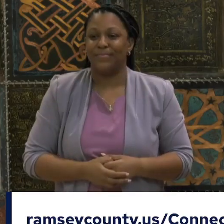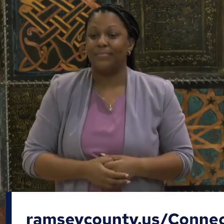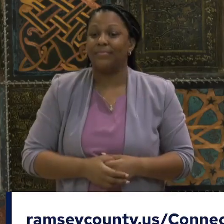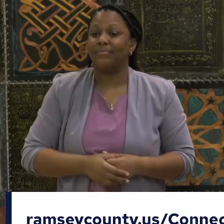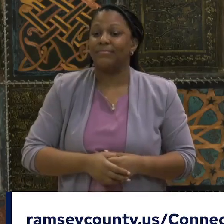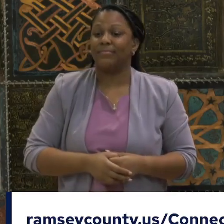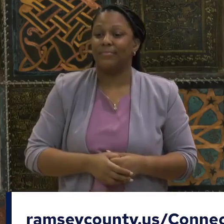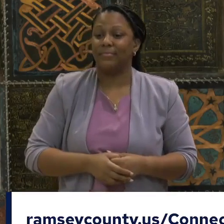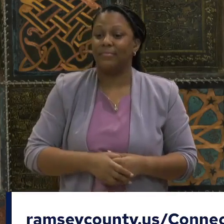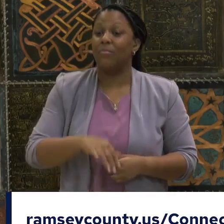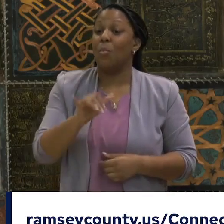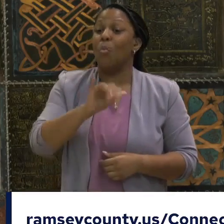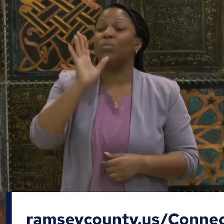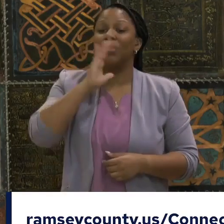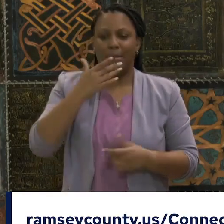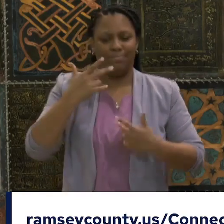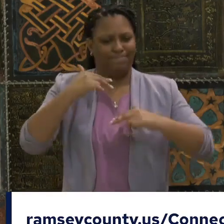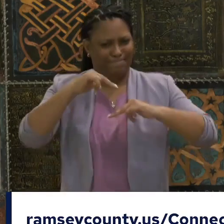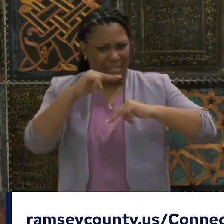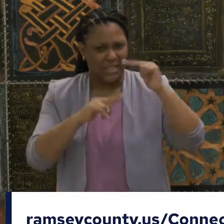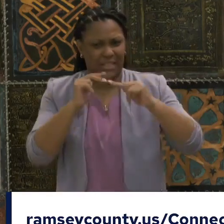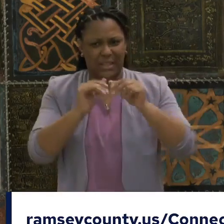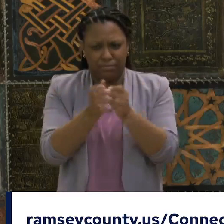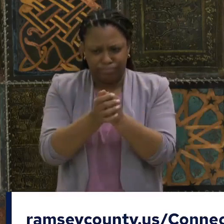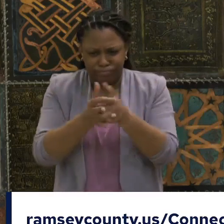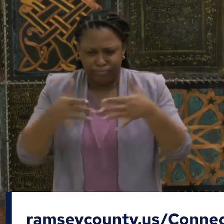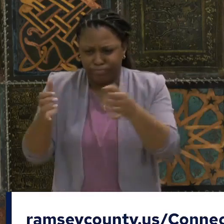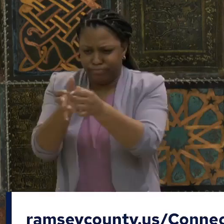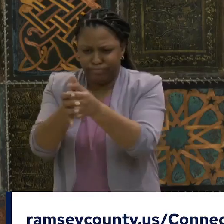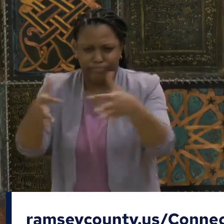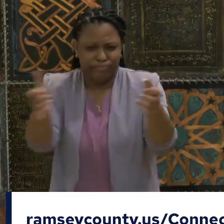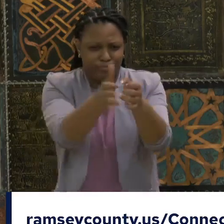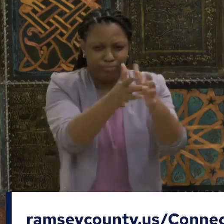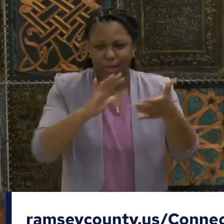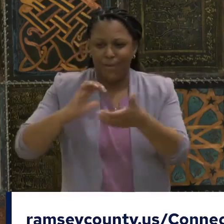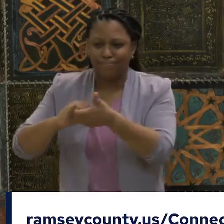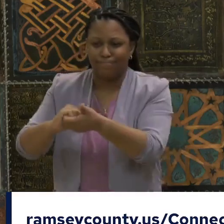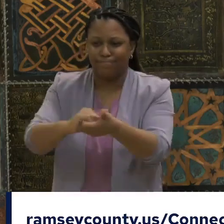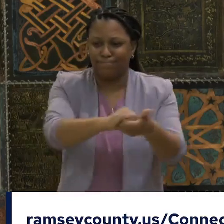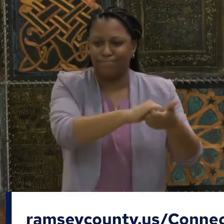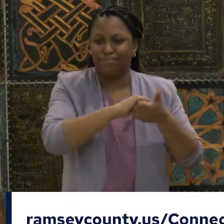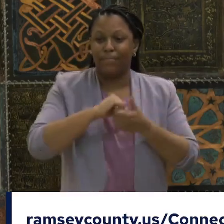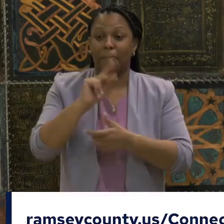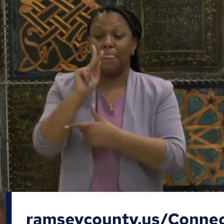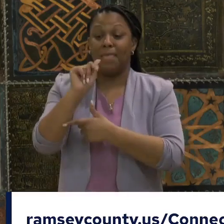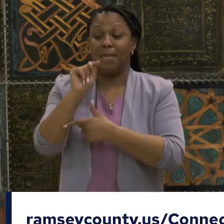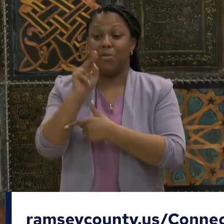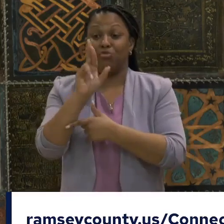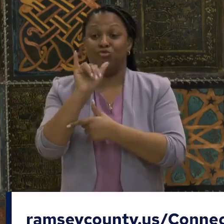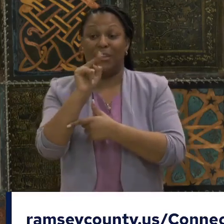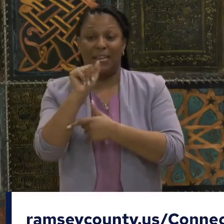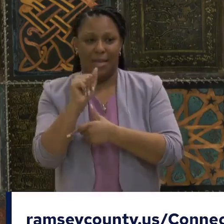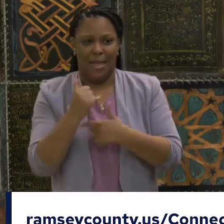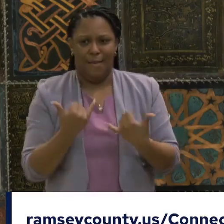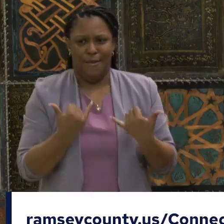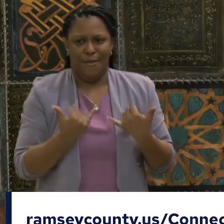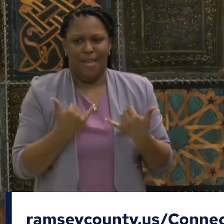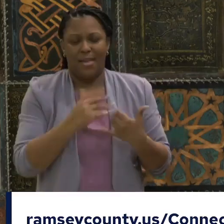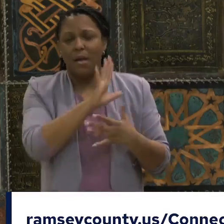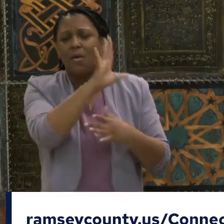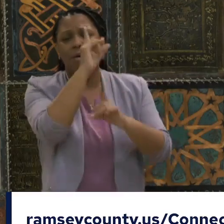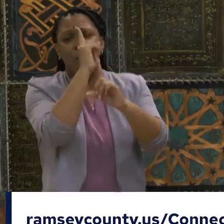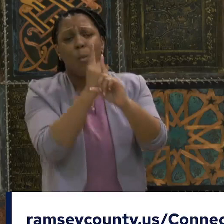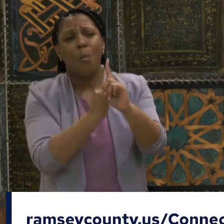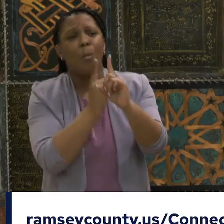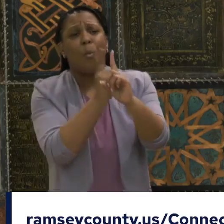up or we're in the process. Katrina is in the process of setting up a tech access collaborative. And through that